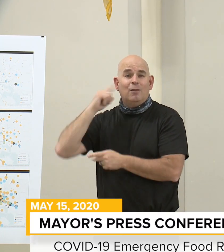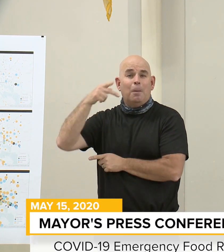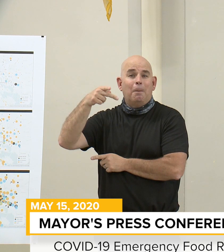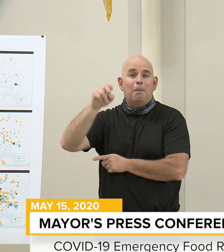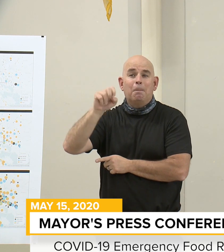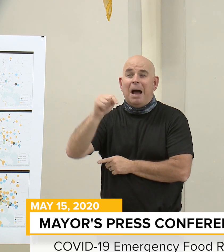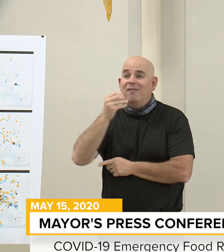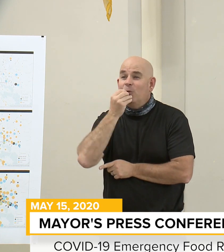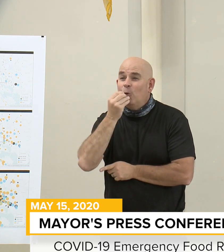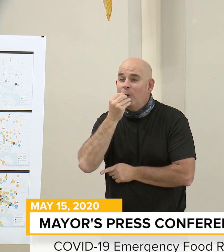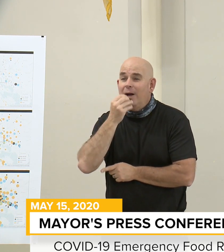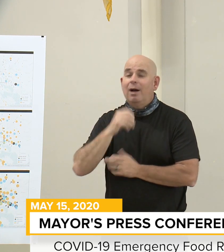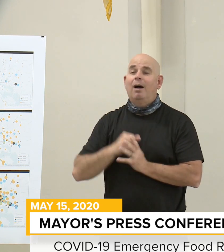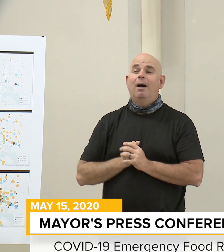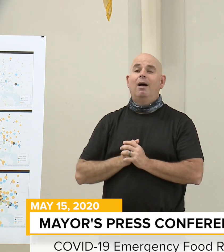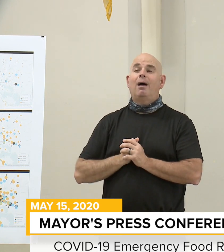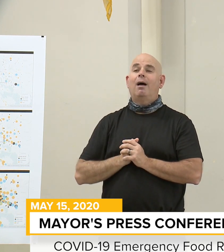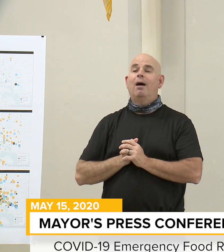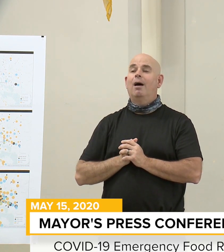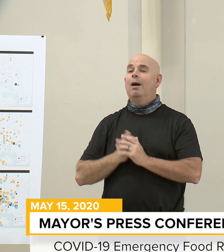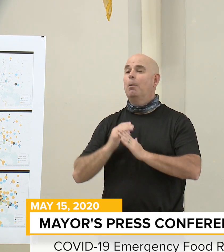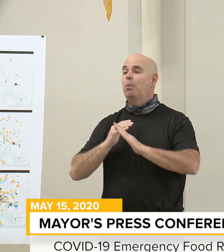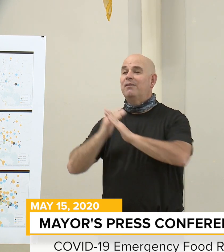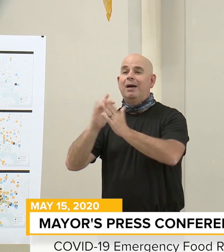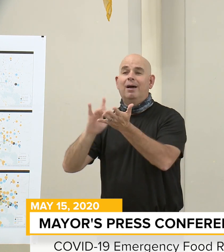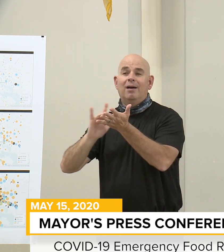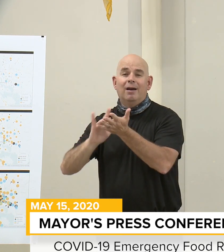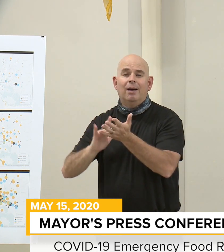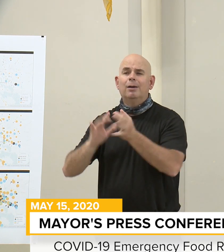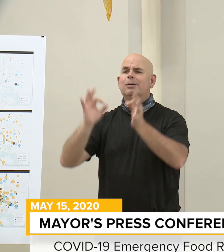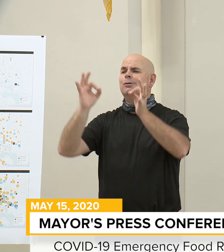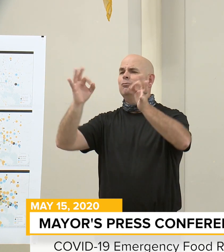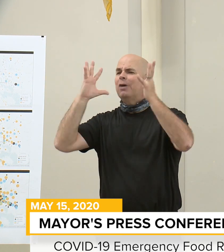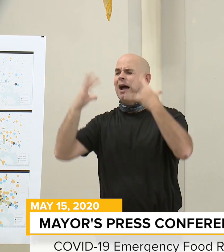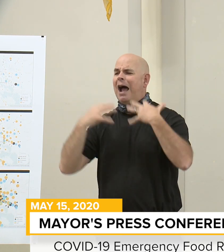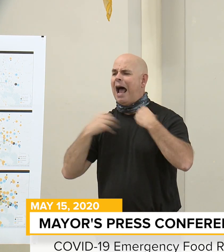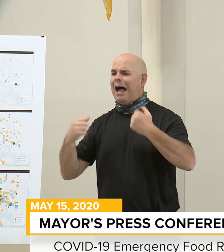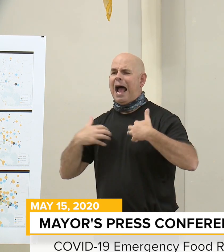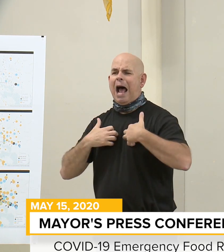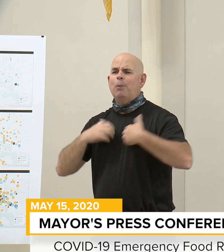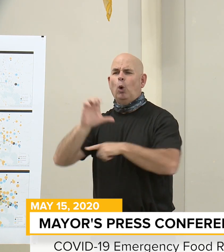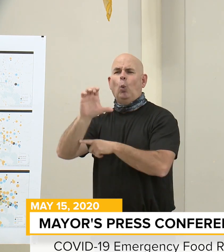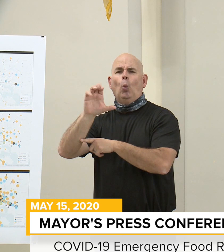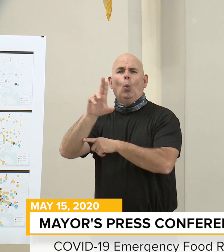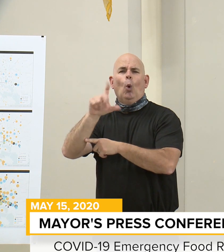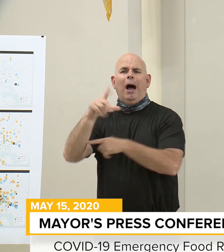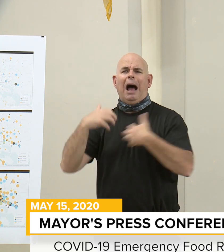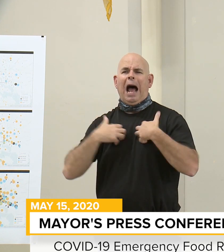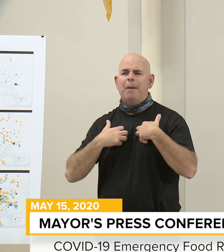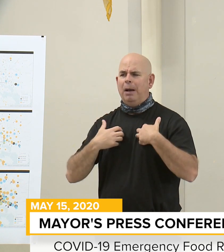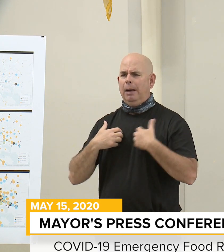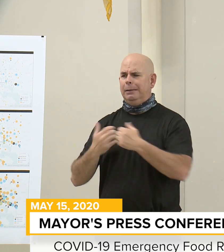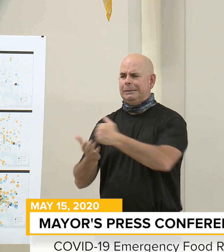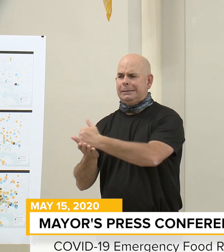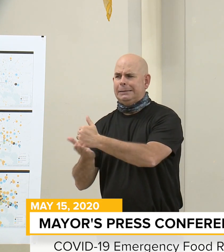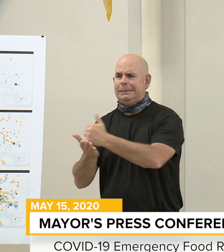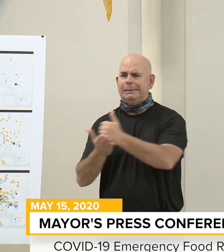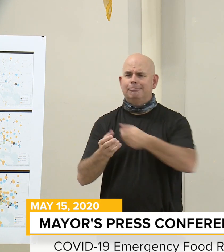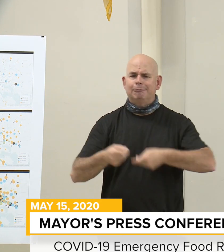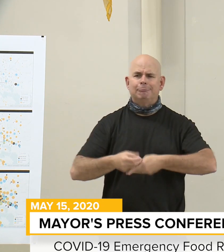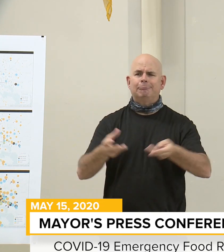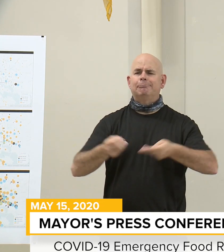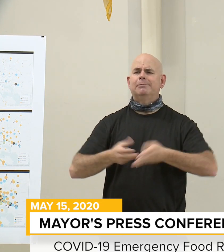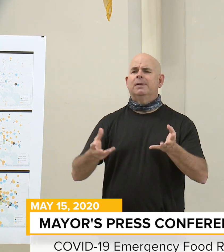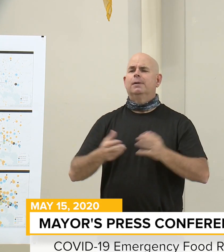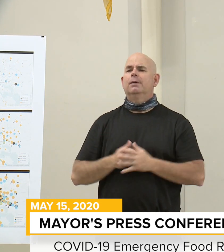Cruelty to Animals, supporting more than 500 pets during the pandemic. At Amazon, we are proud of the special